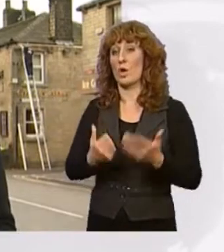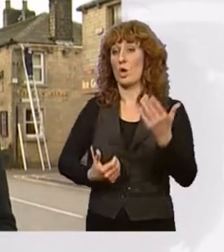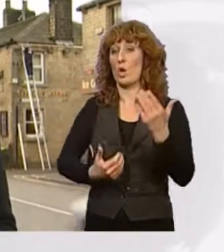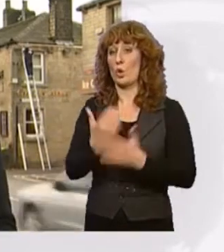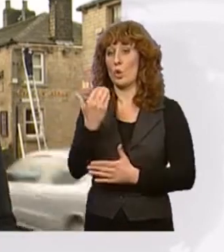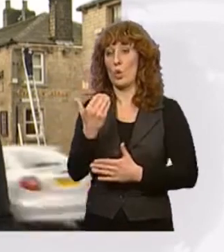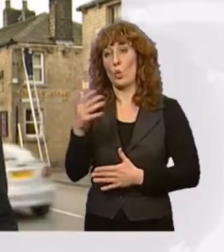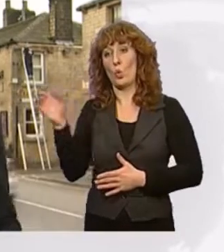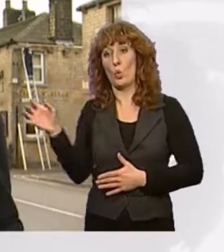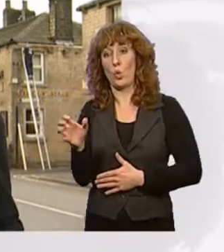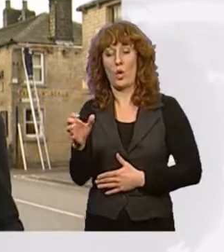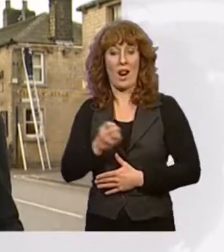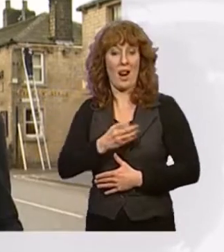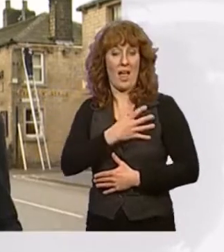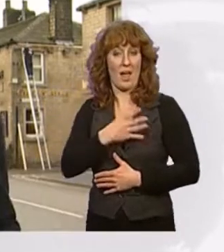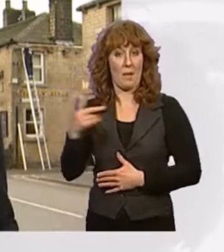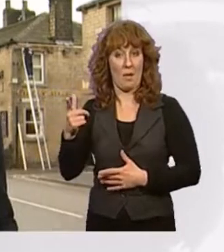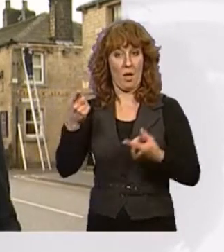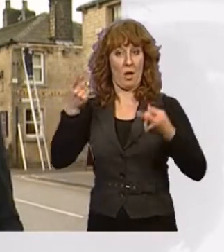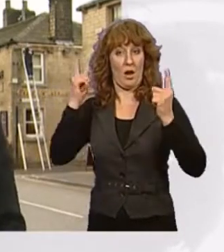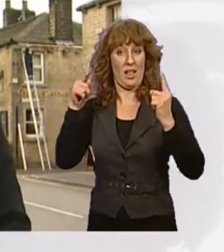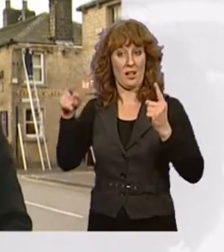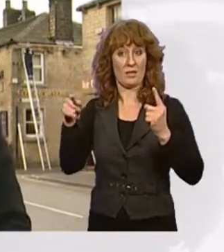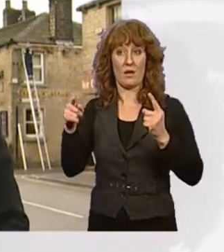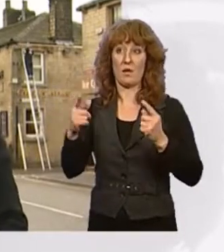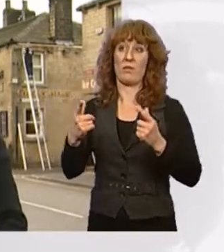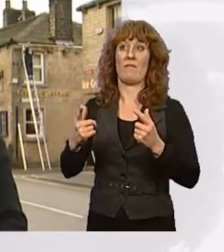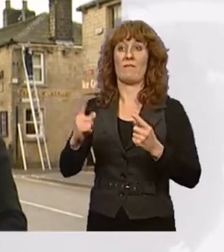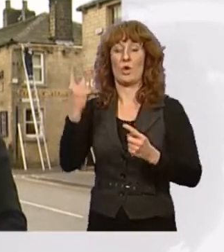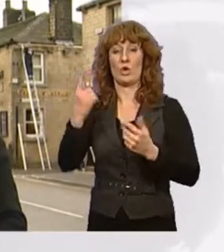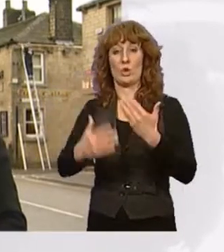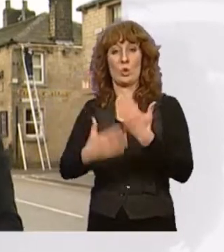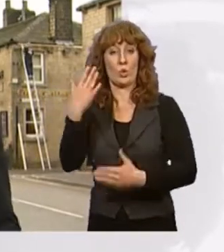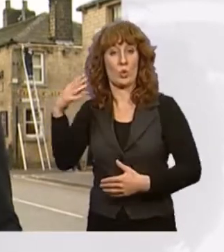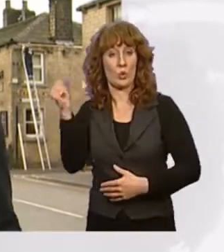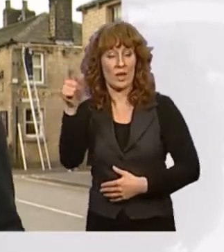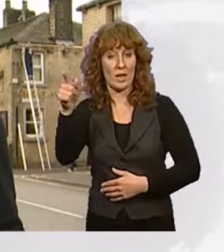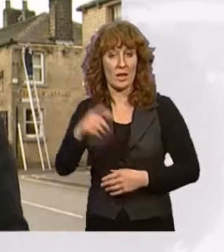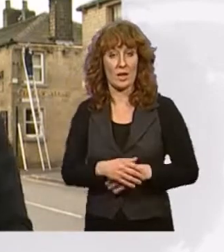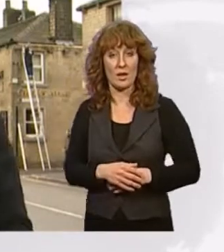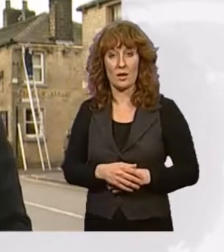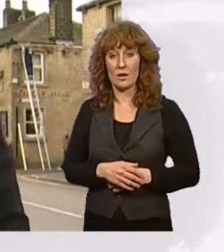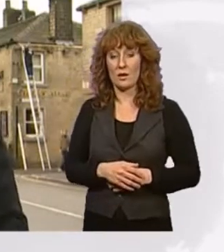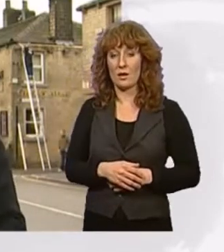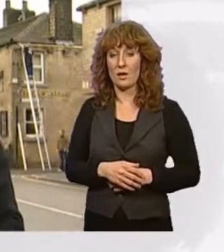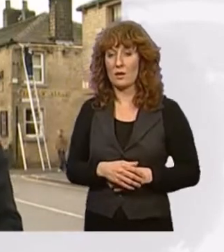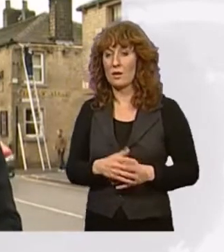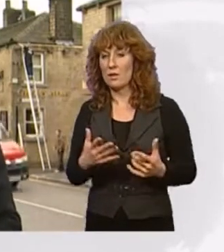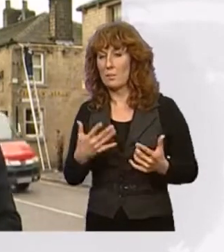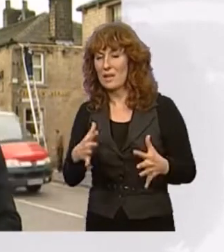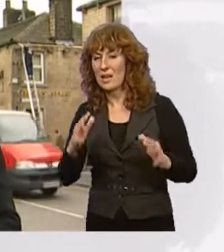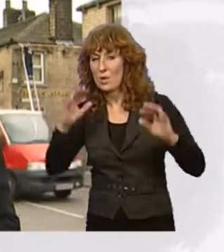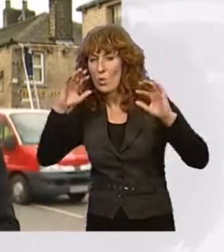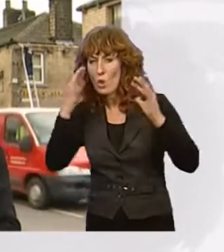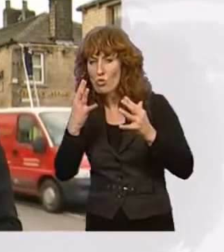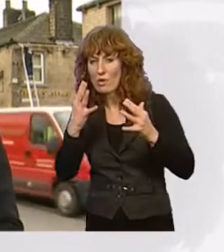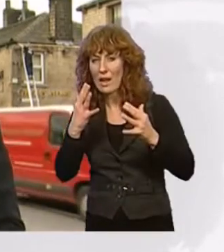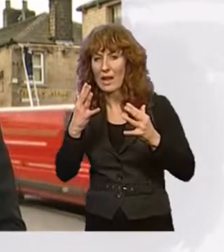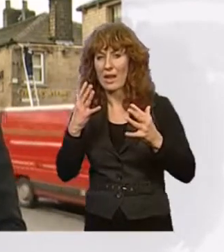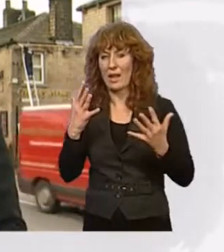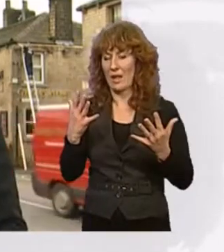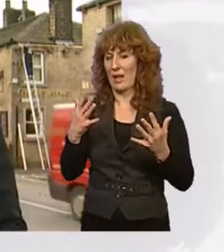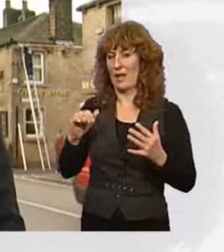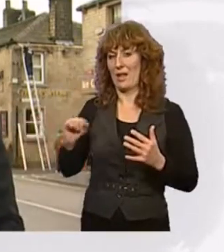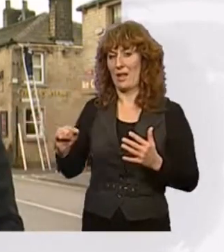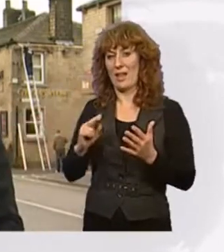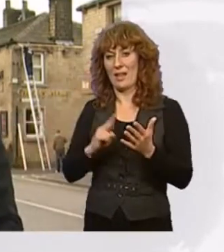Miliband. Now, at the beginning of this campaign Liberal Democrats and Conservative ministers were more worried about what would happen to Nick Clegg